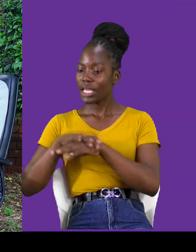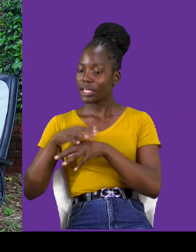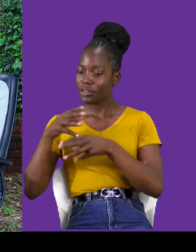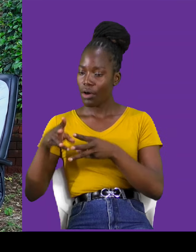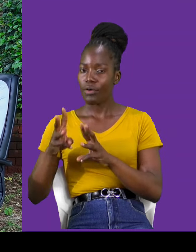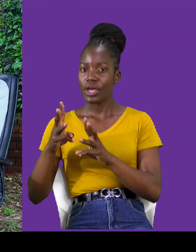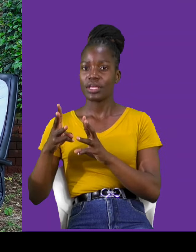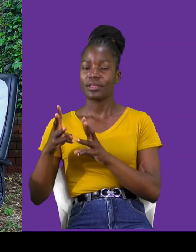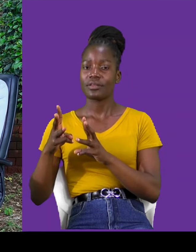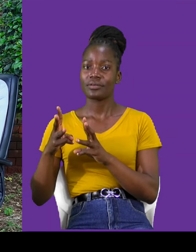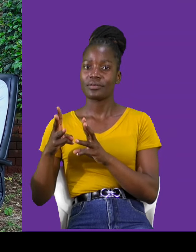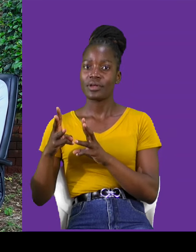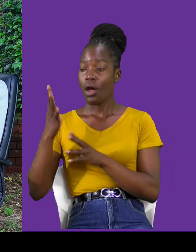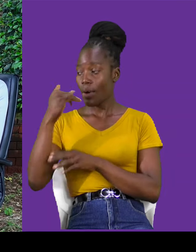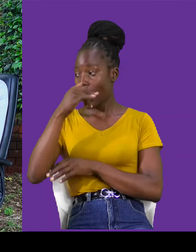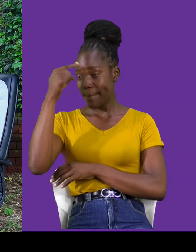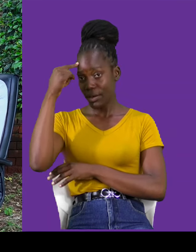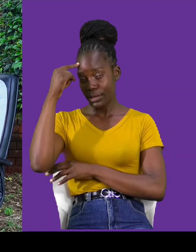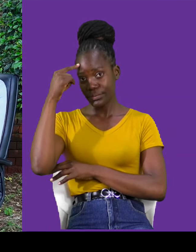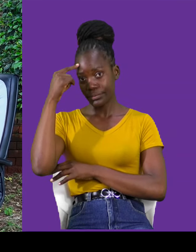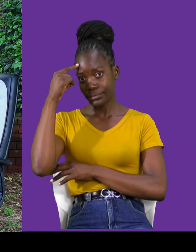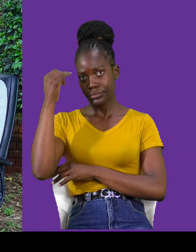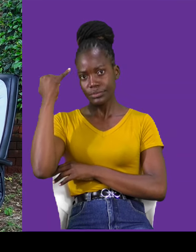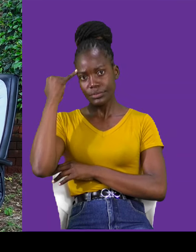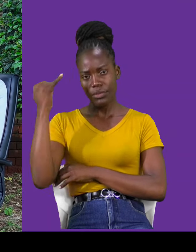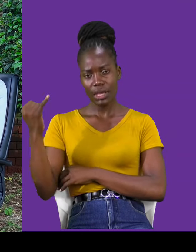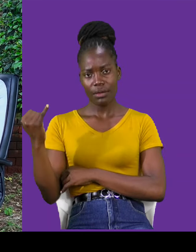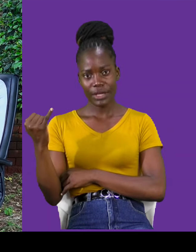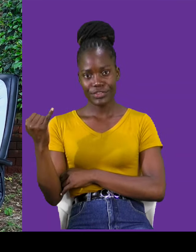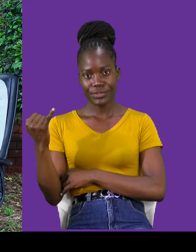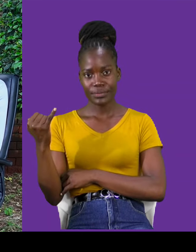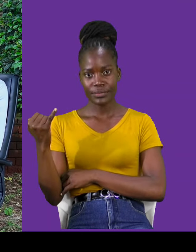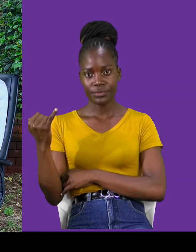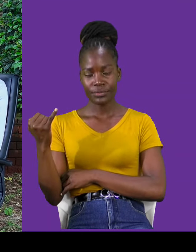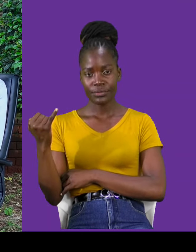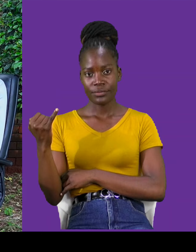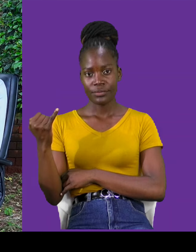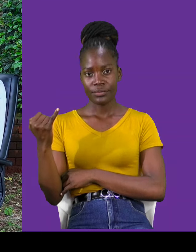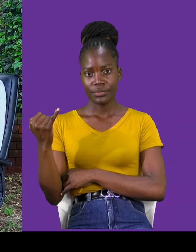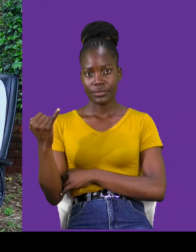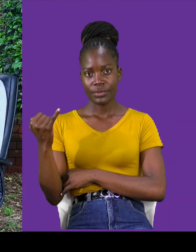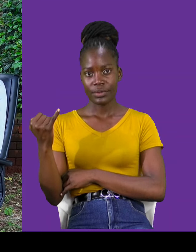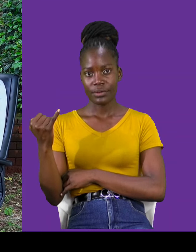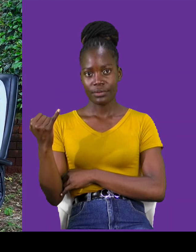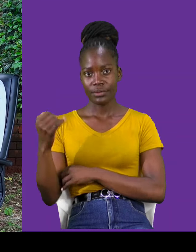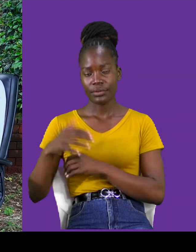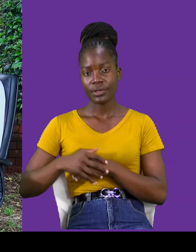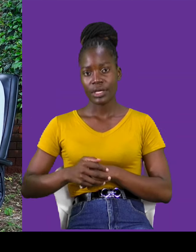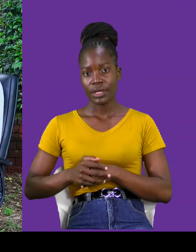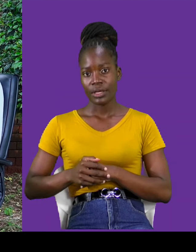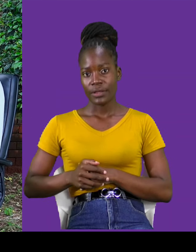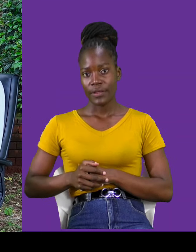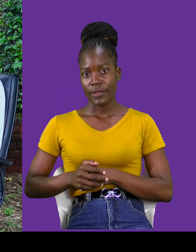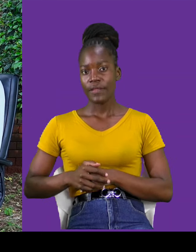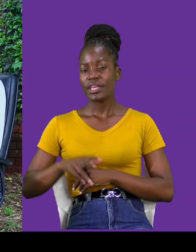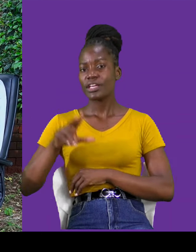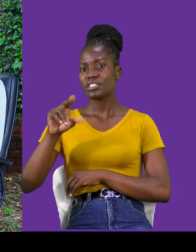through. Because it, imagine, imagine being, you know, there is no trio in romance.